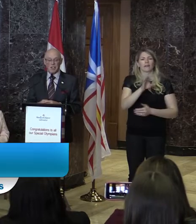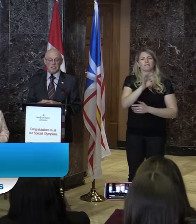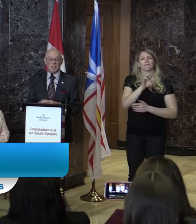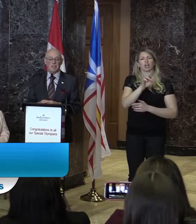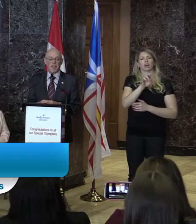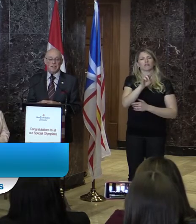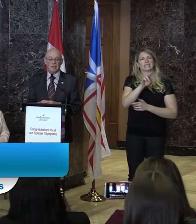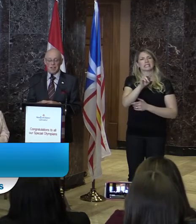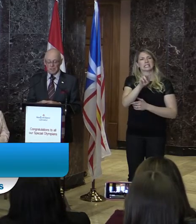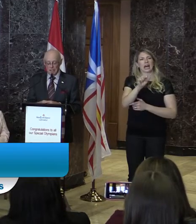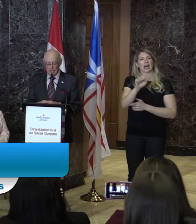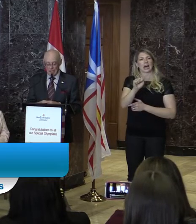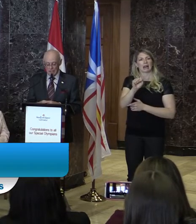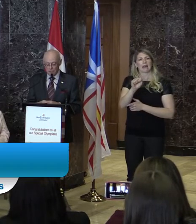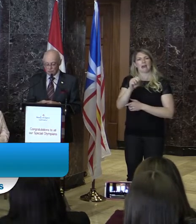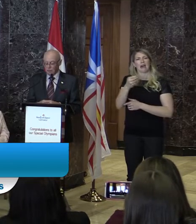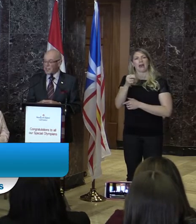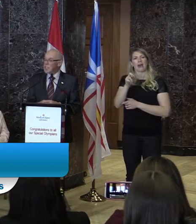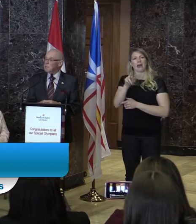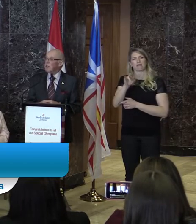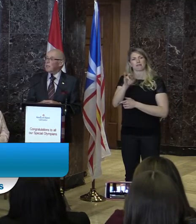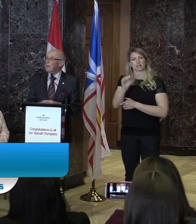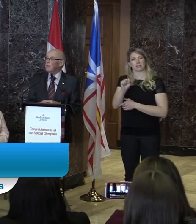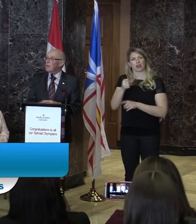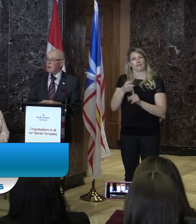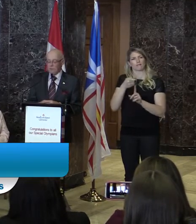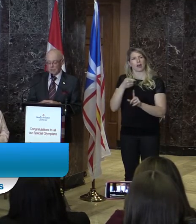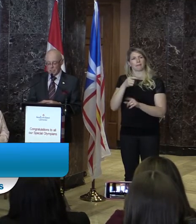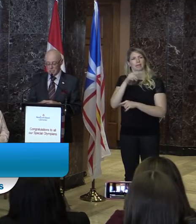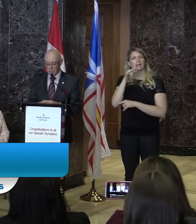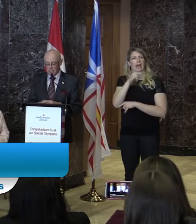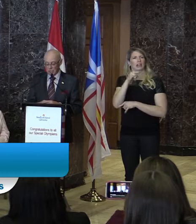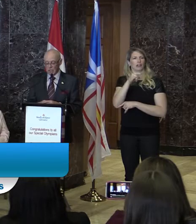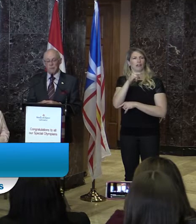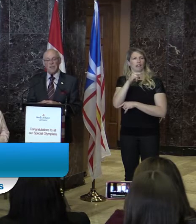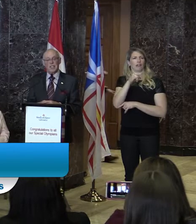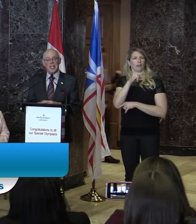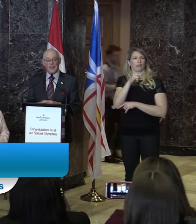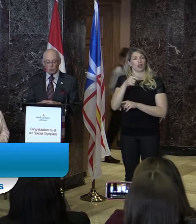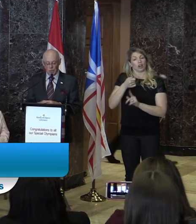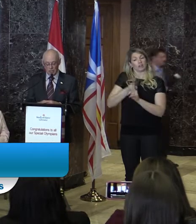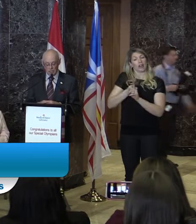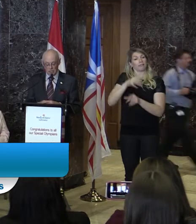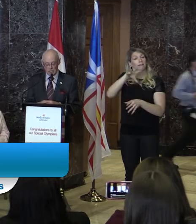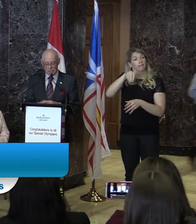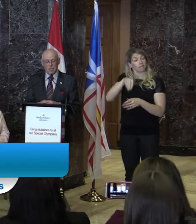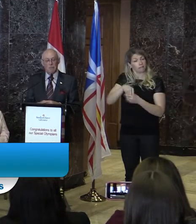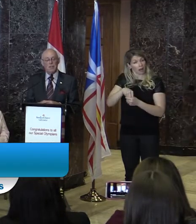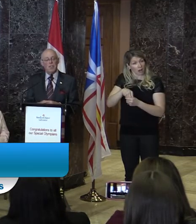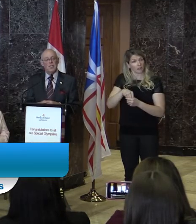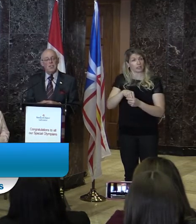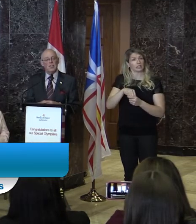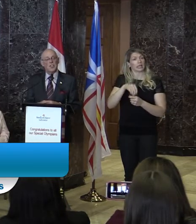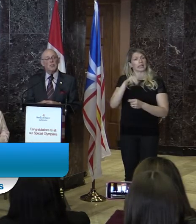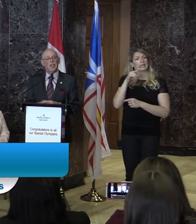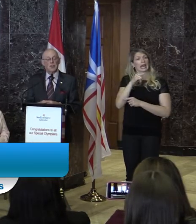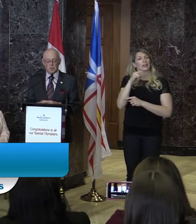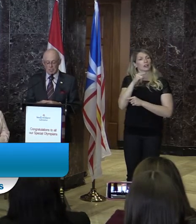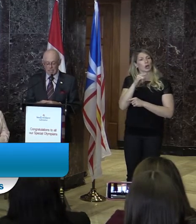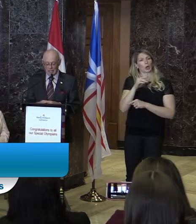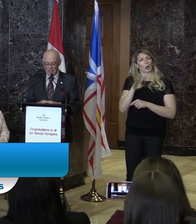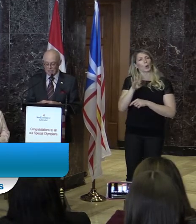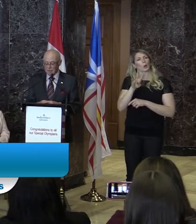my district of Gander. Floressa has been a member of the Special Olympics Gander Wings team since